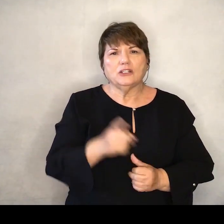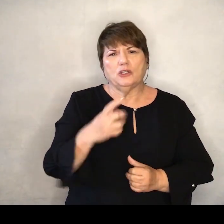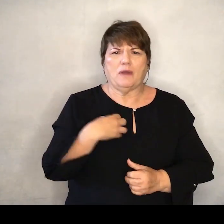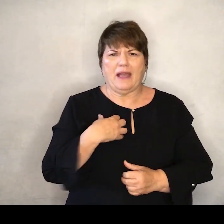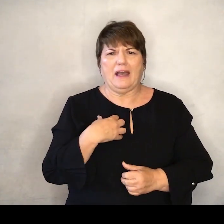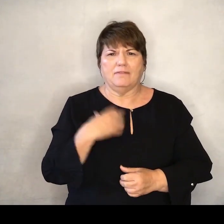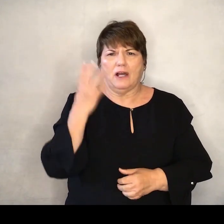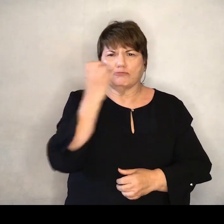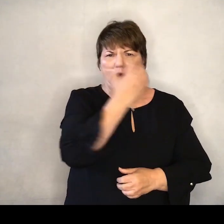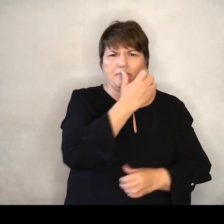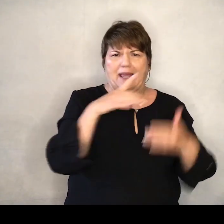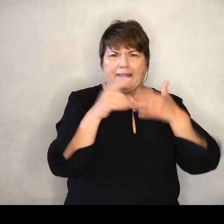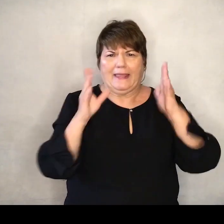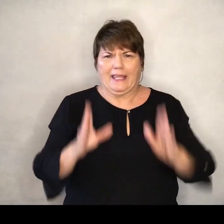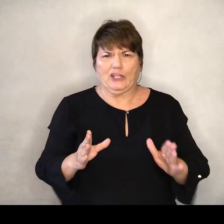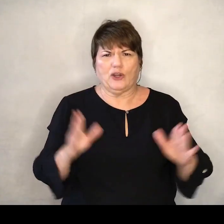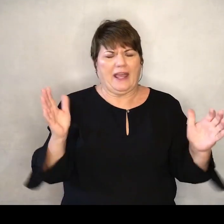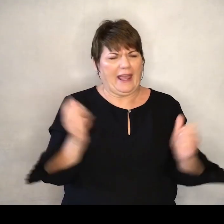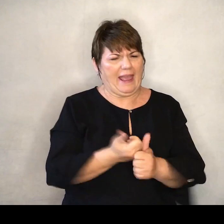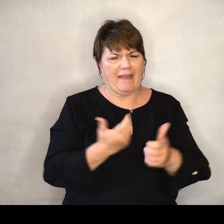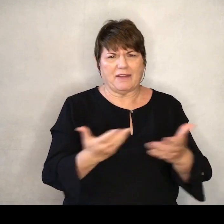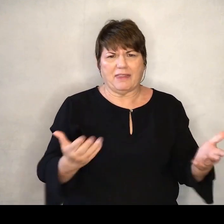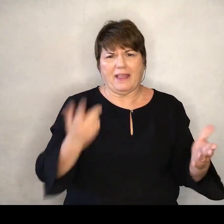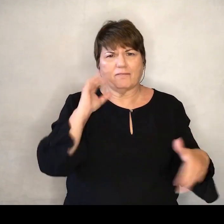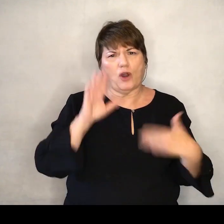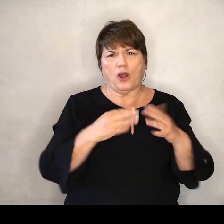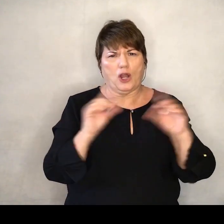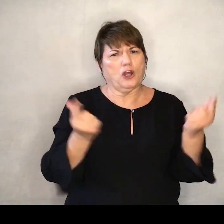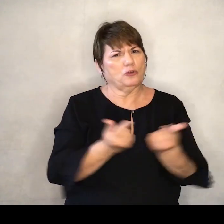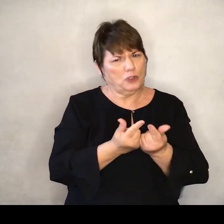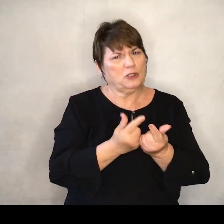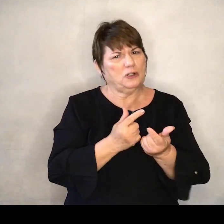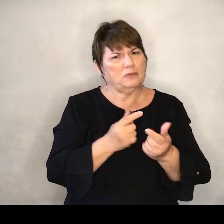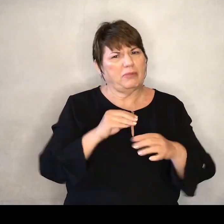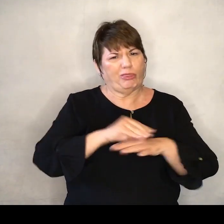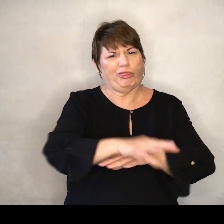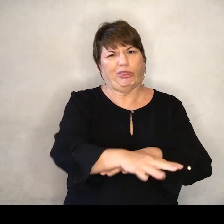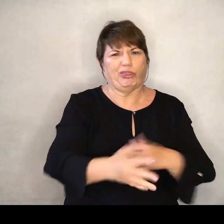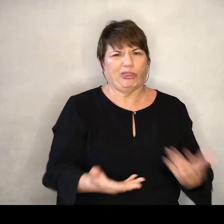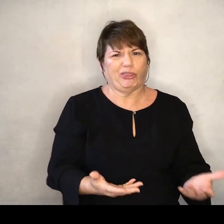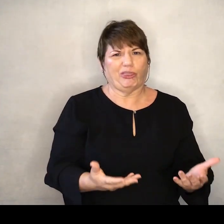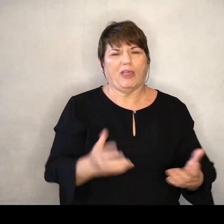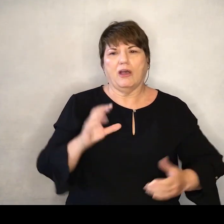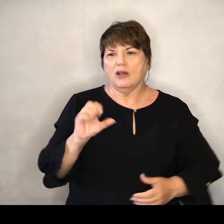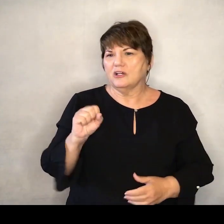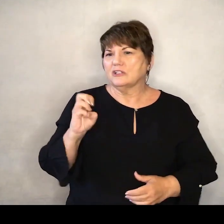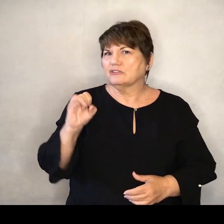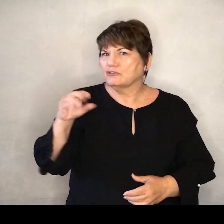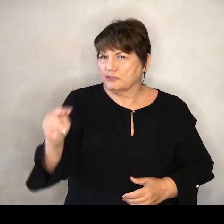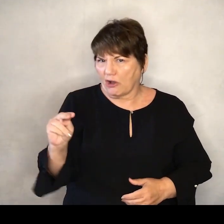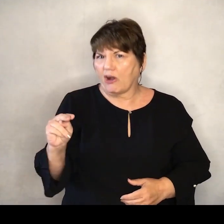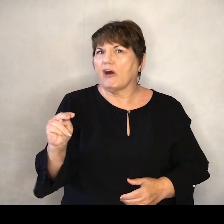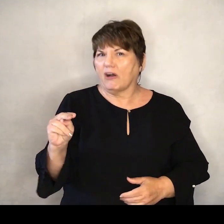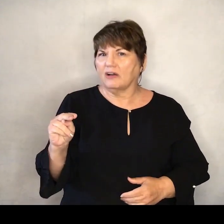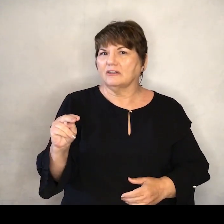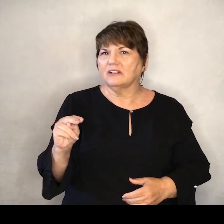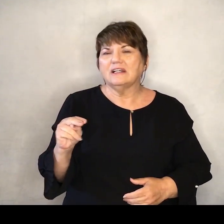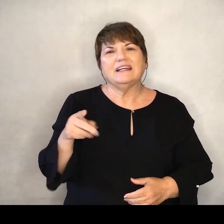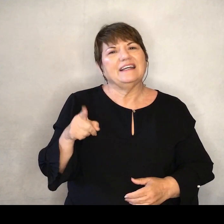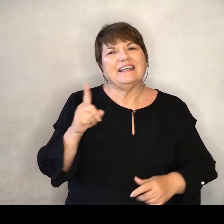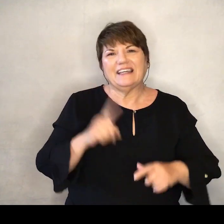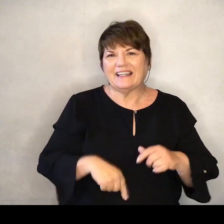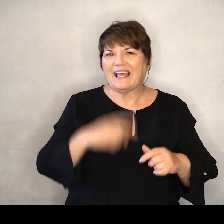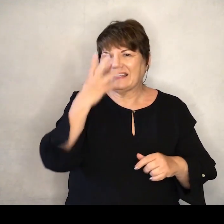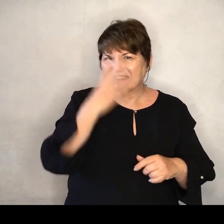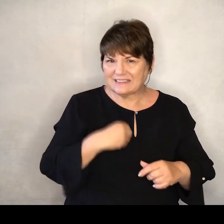leader Everything for the whole group is just bad, right? Sean has a really difficult time sleeping Unless he's